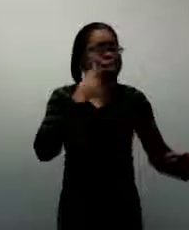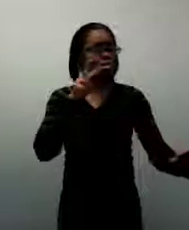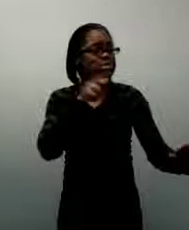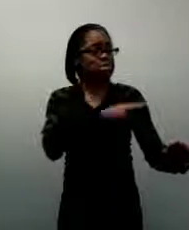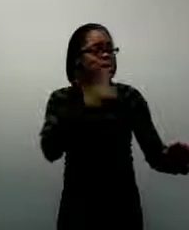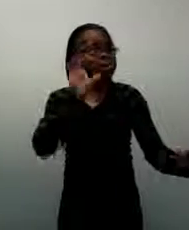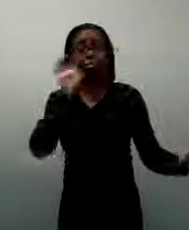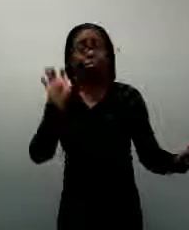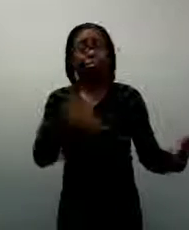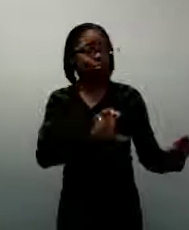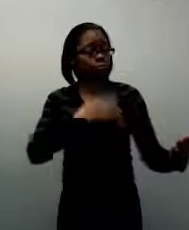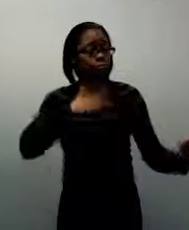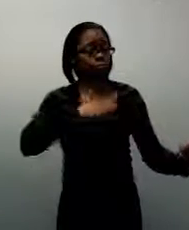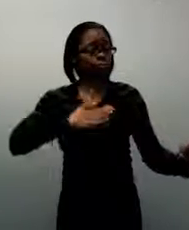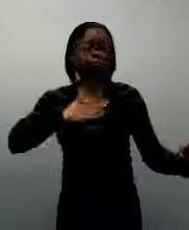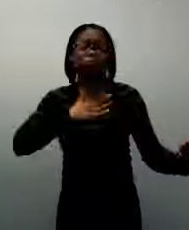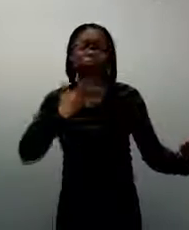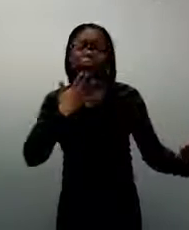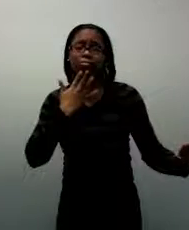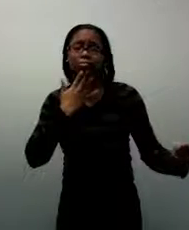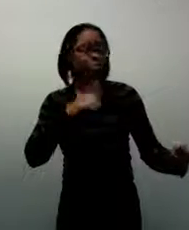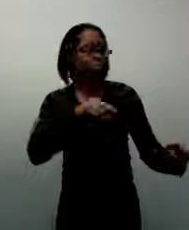just enjoying the colors and the time together.